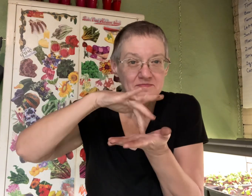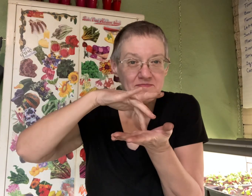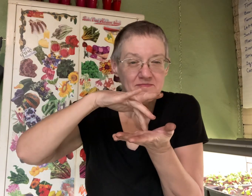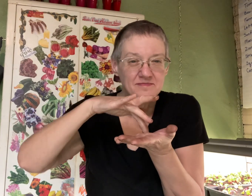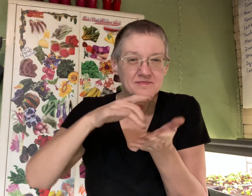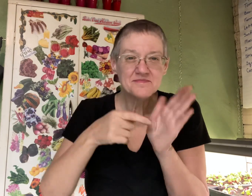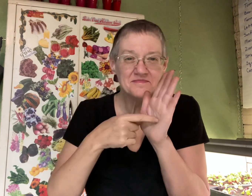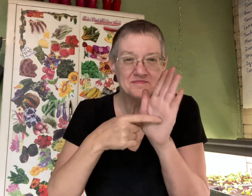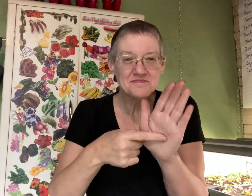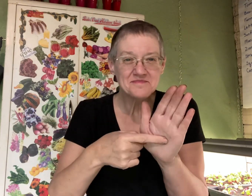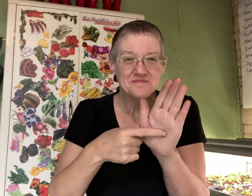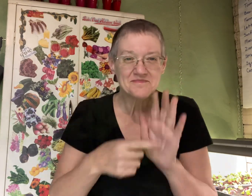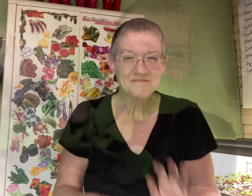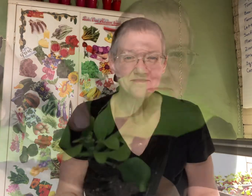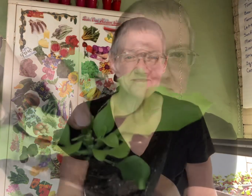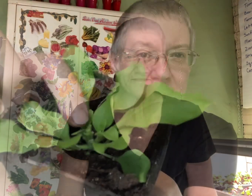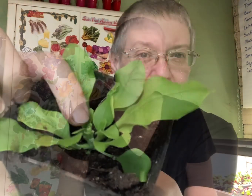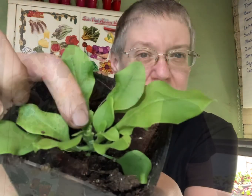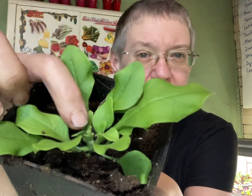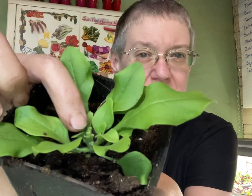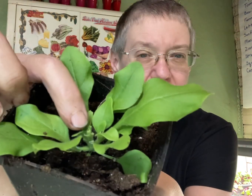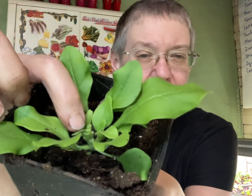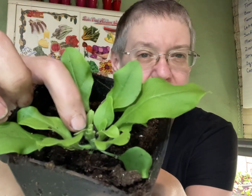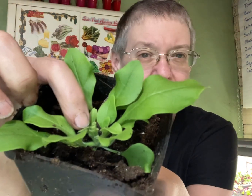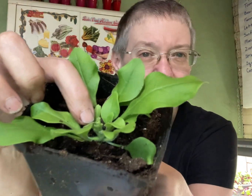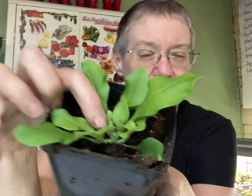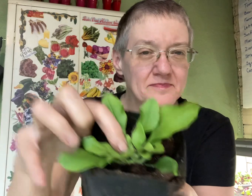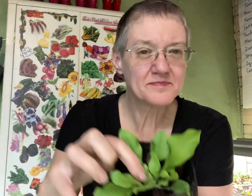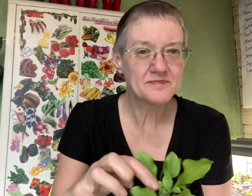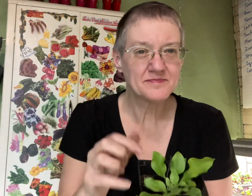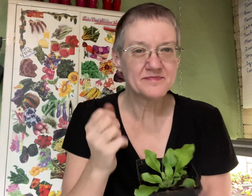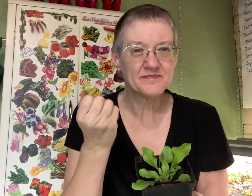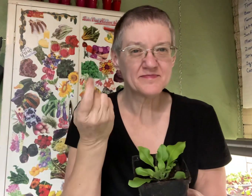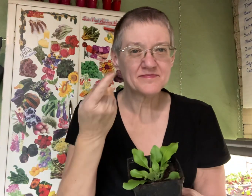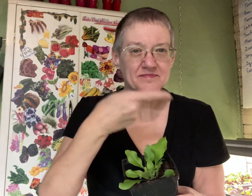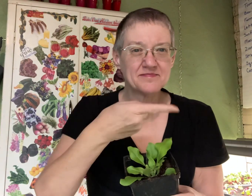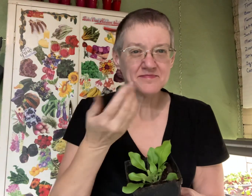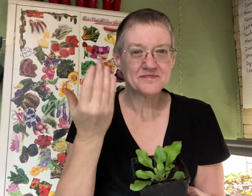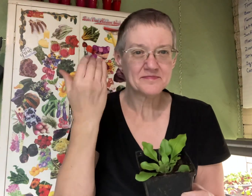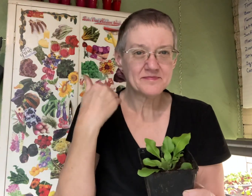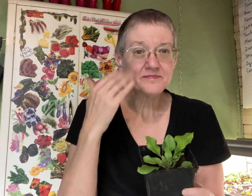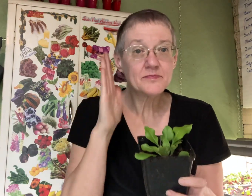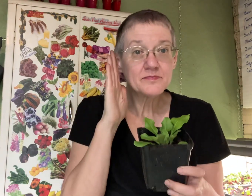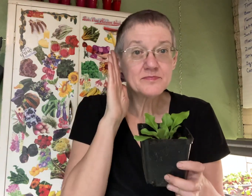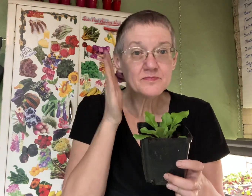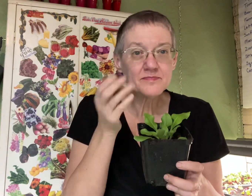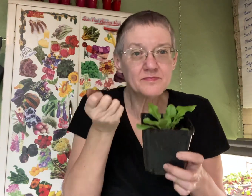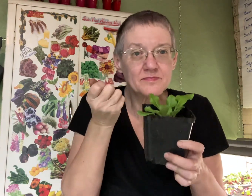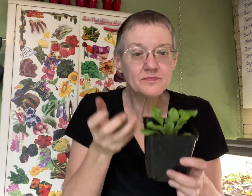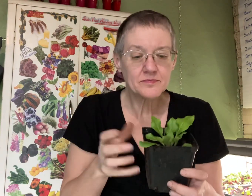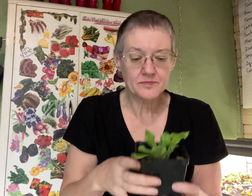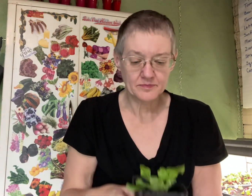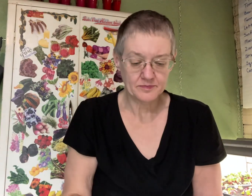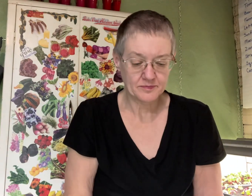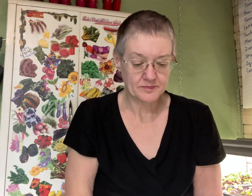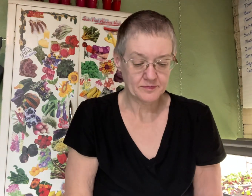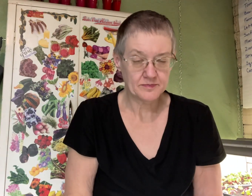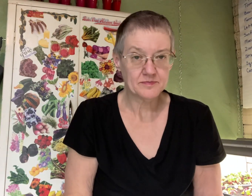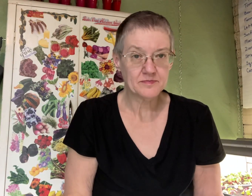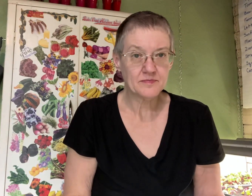now we are going to pinch the middle let me show you one i've already done i did that a few days ago and that's going to